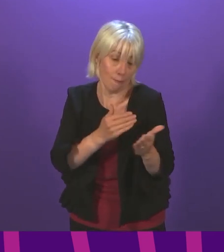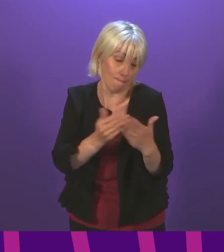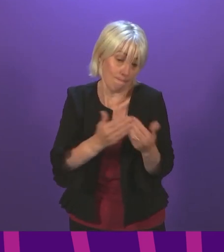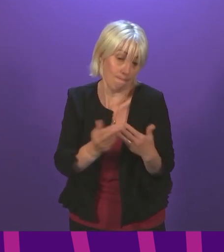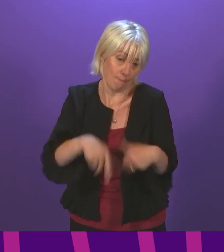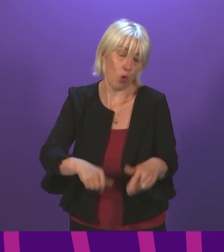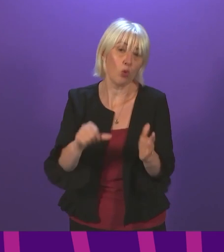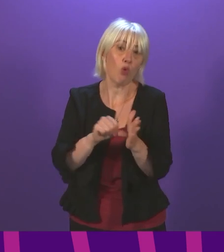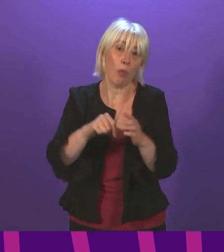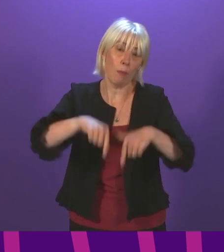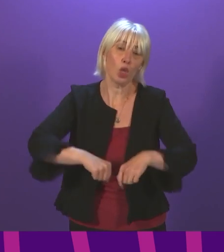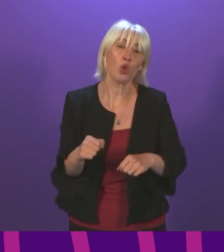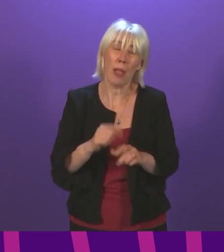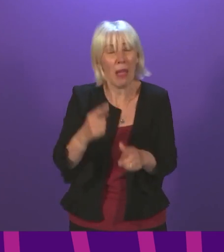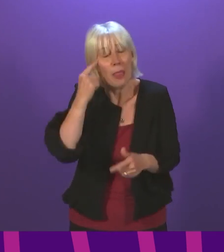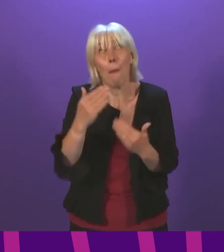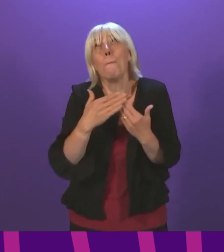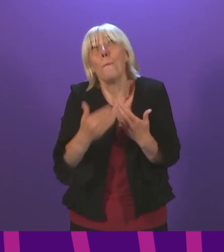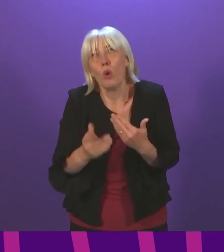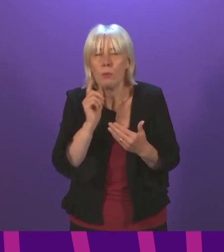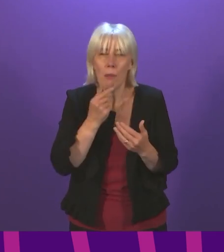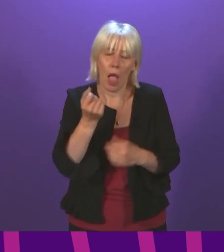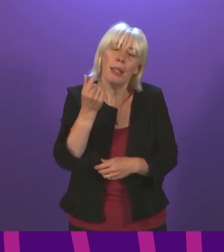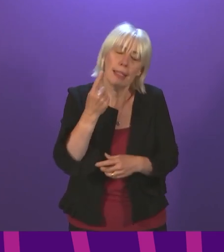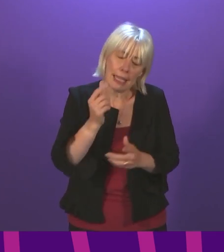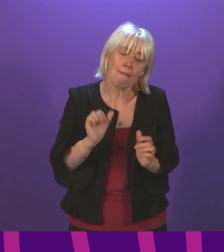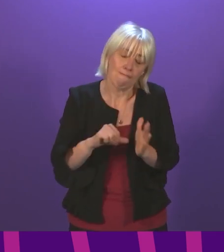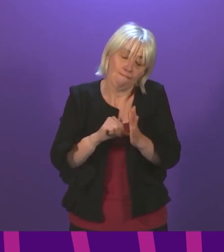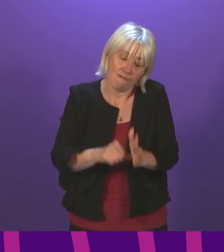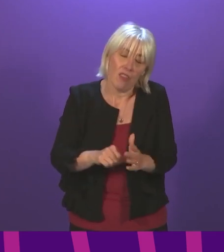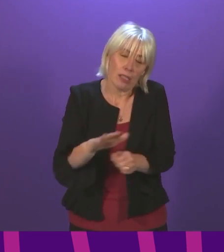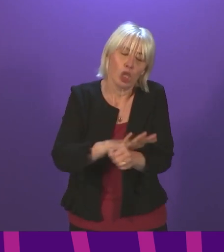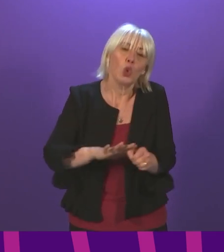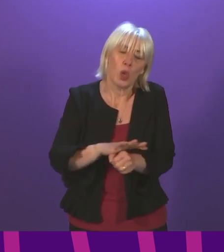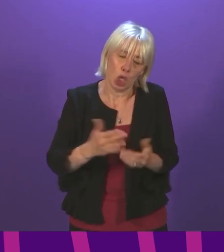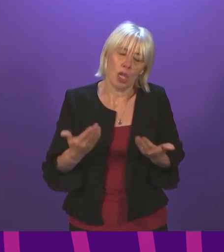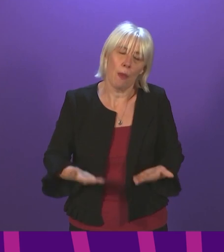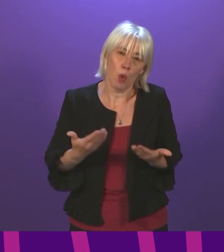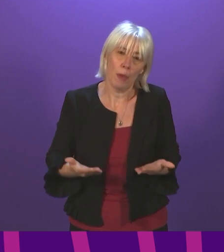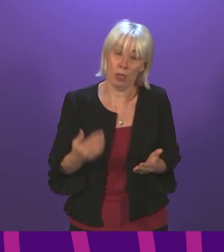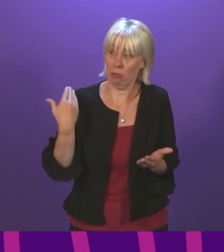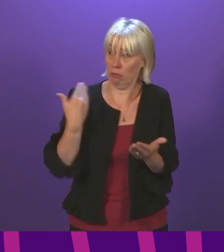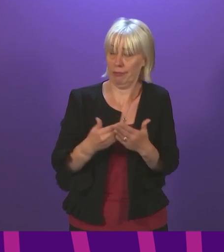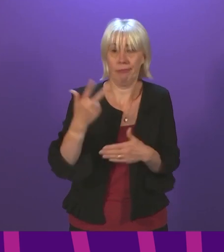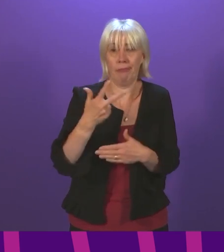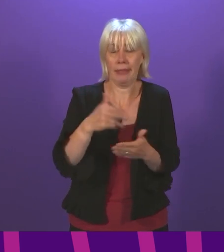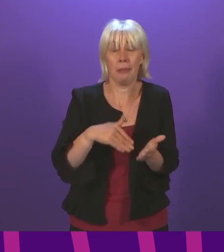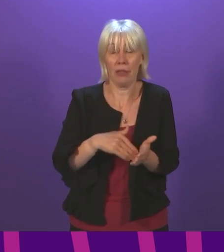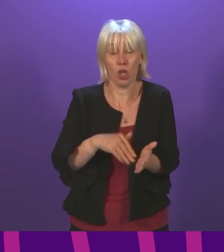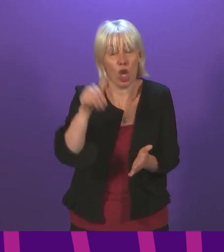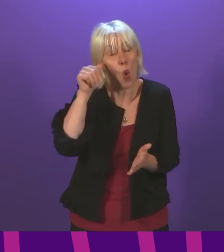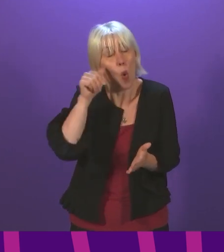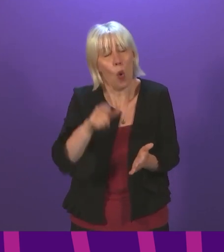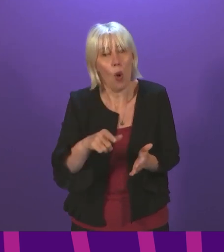But I think most people do understand the exceptionally difficult circumstances that have prevailed over the past 18 months and the